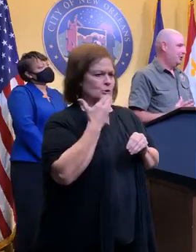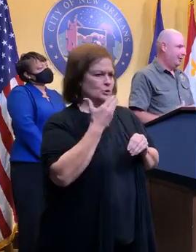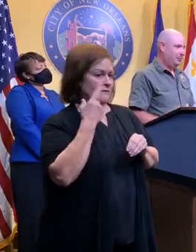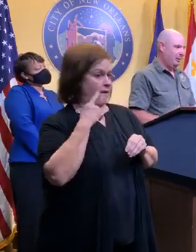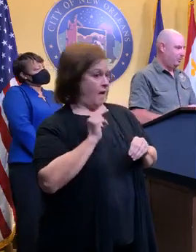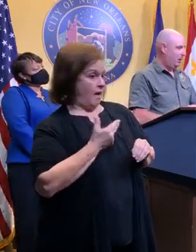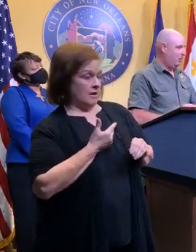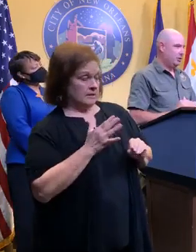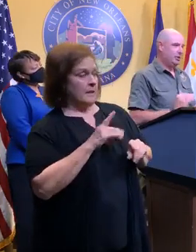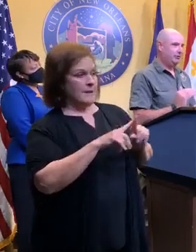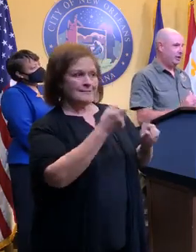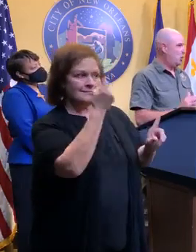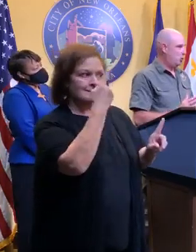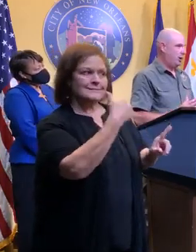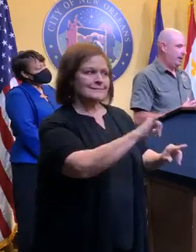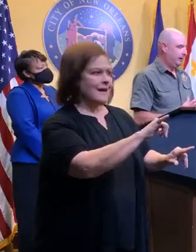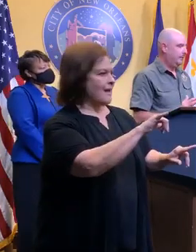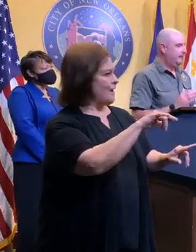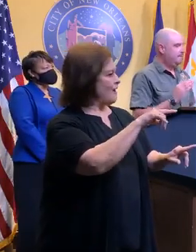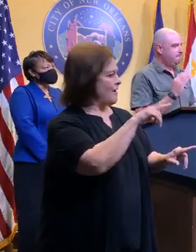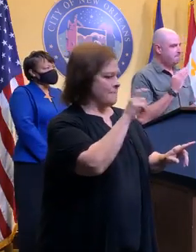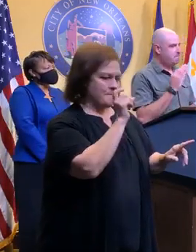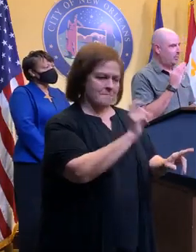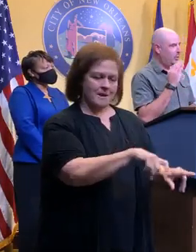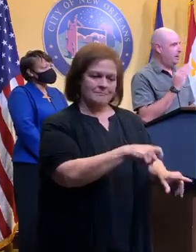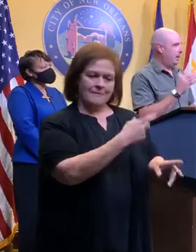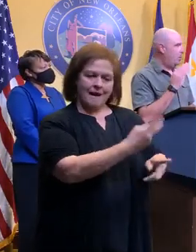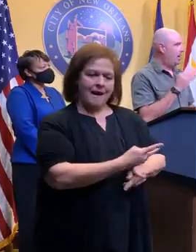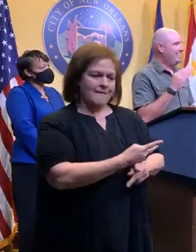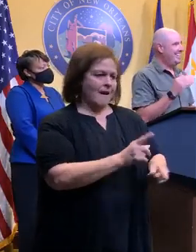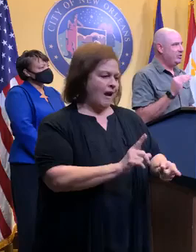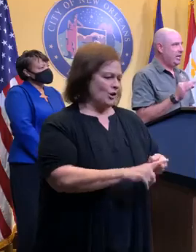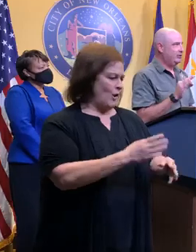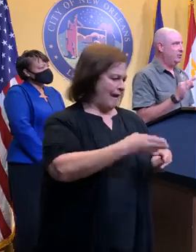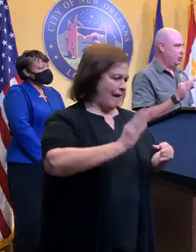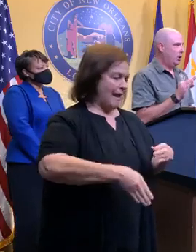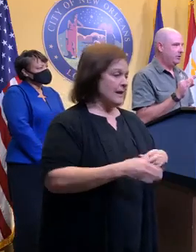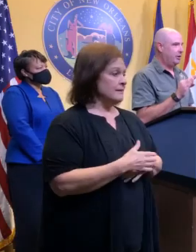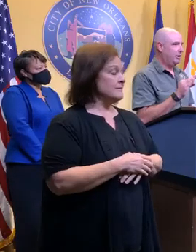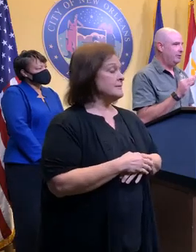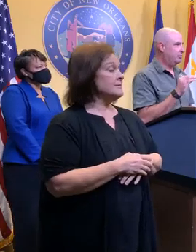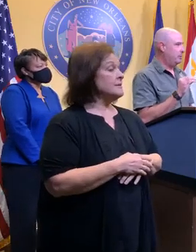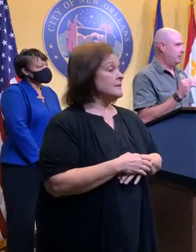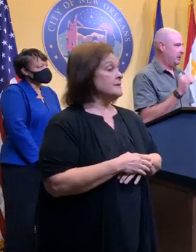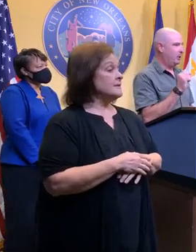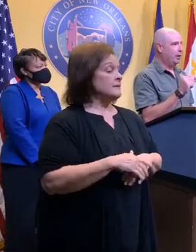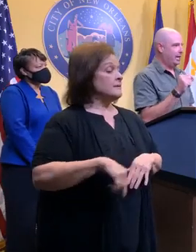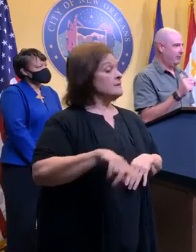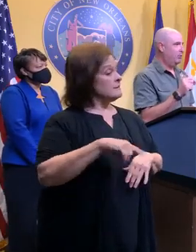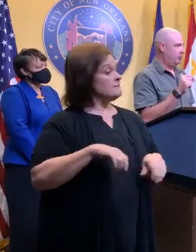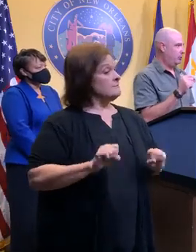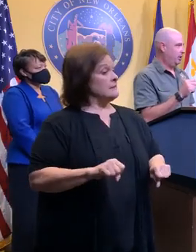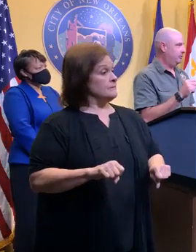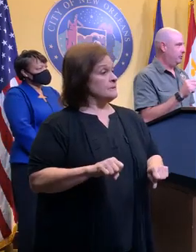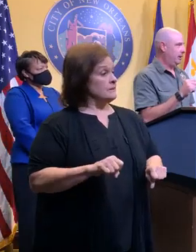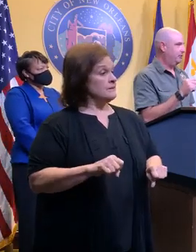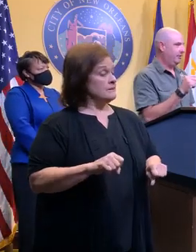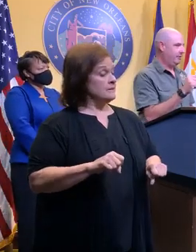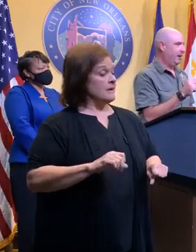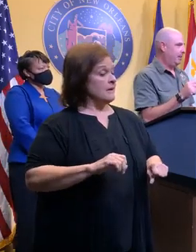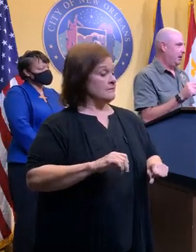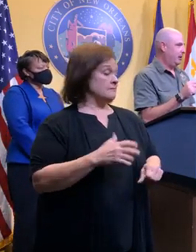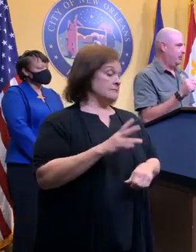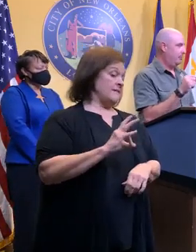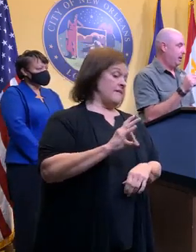again caution that we've got to watch this thing all the way in. We had about a 1 in 10 chance of the New Orleans area of experiencing hurricane force winds.